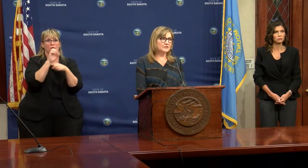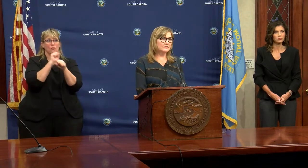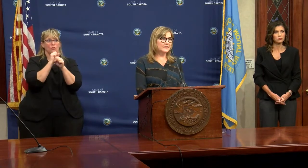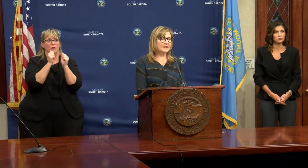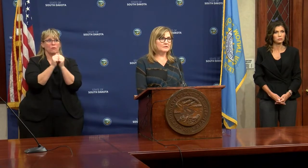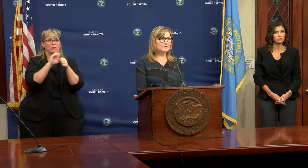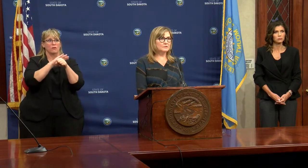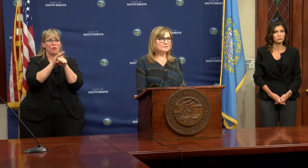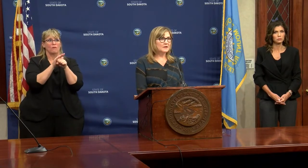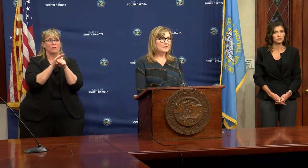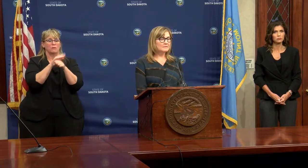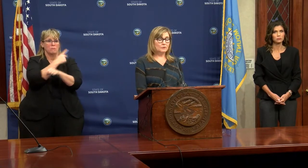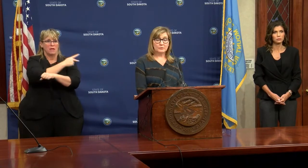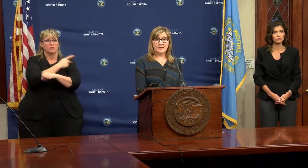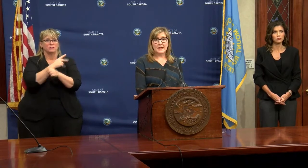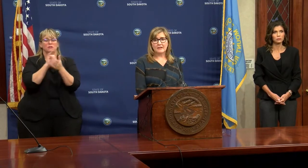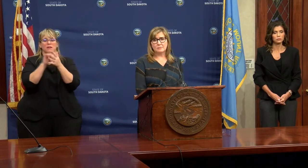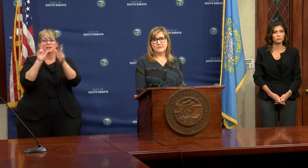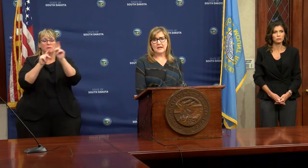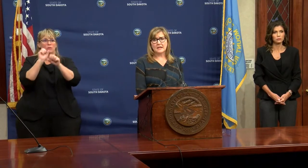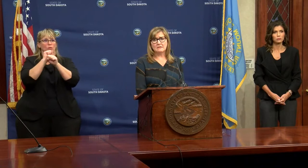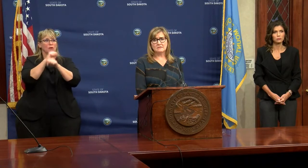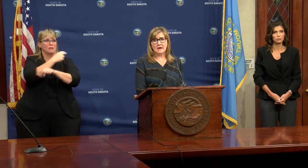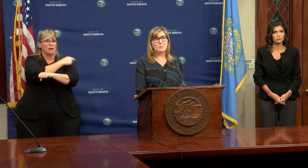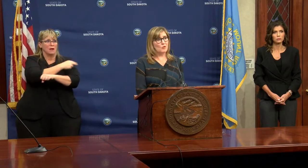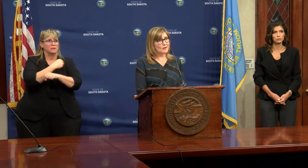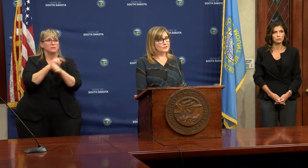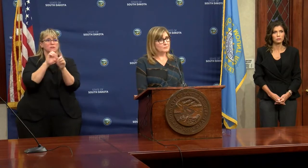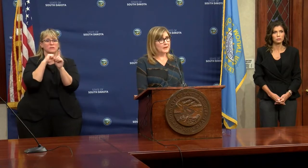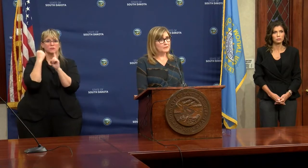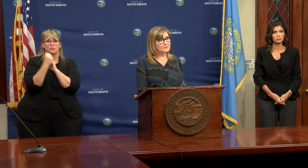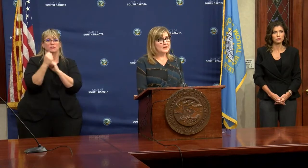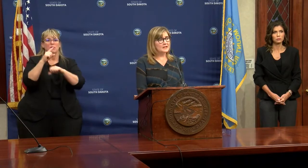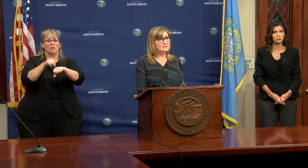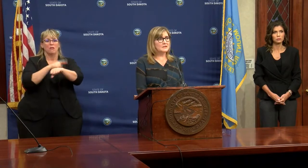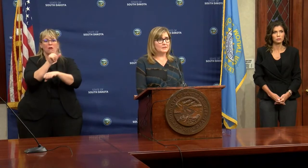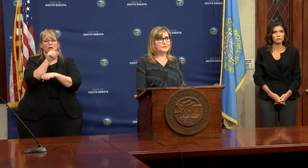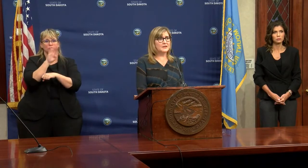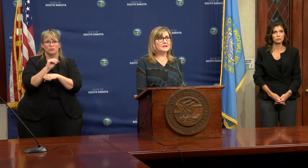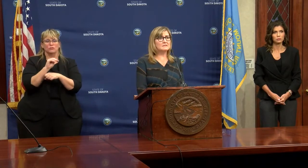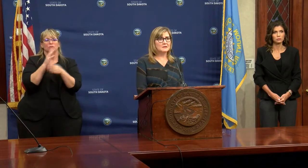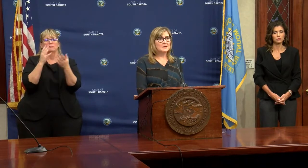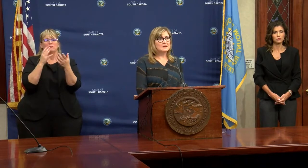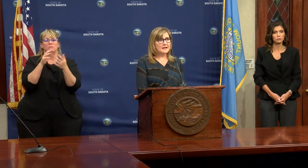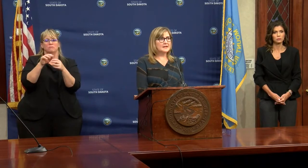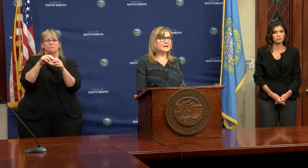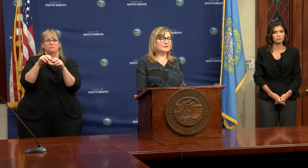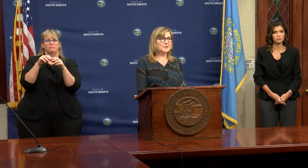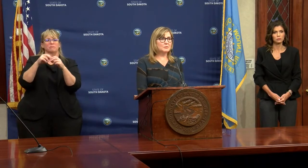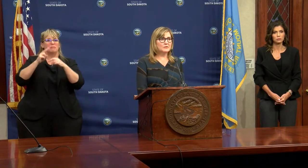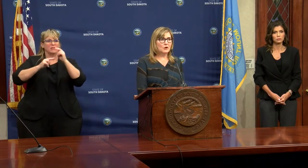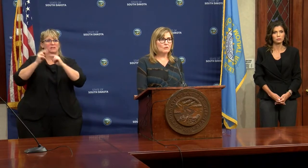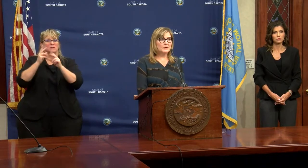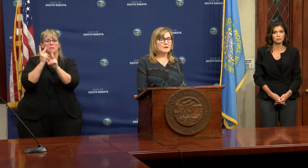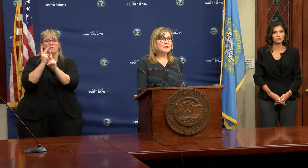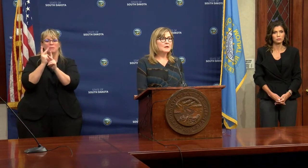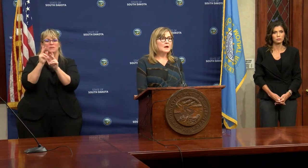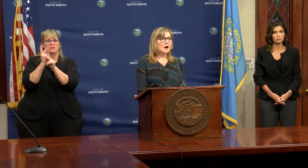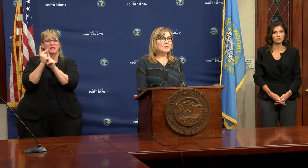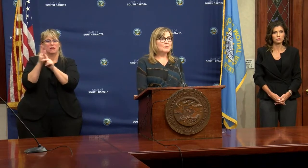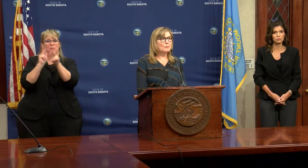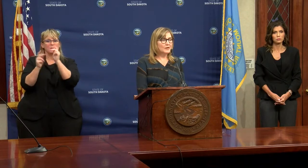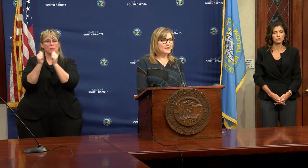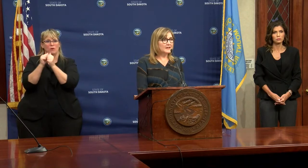COVID patients. And that includes folks working in hospital settings, long-term care settings, and other settings, taking care of people with COVID.